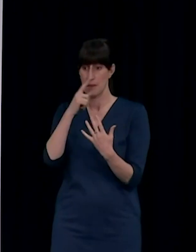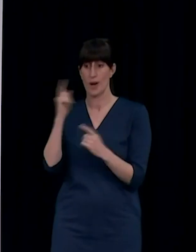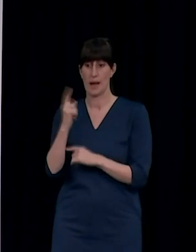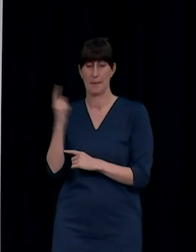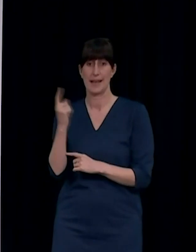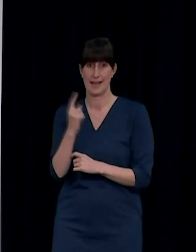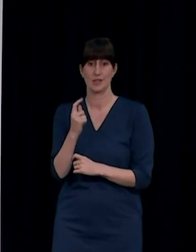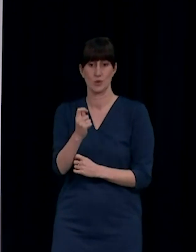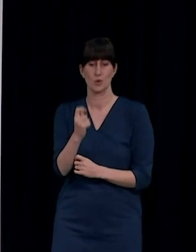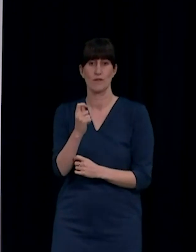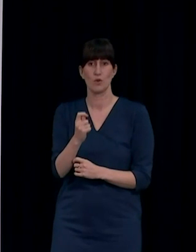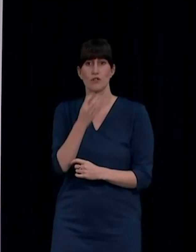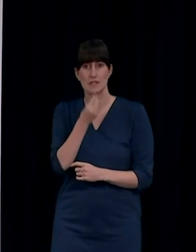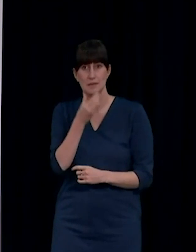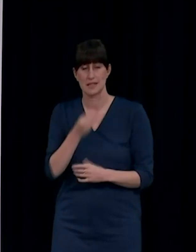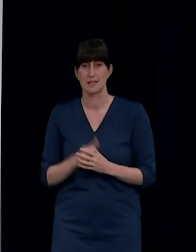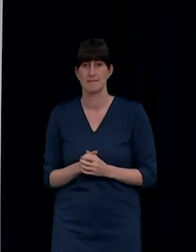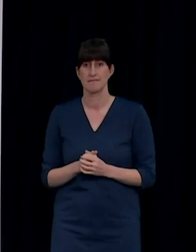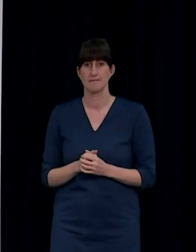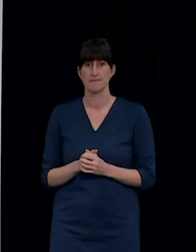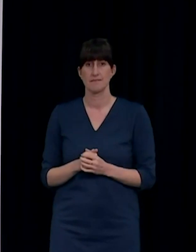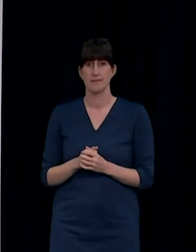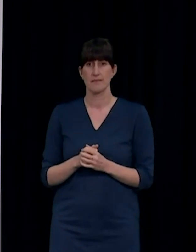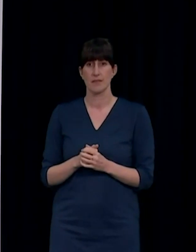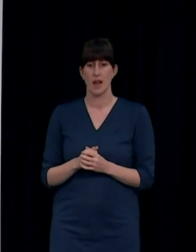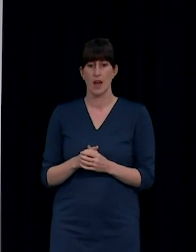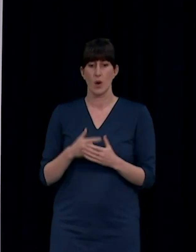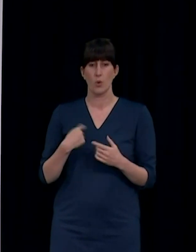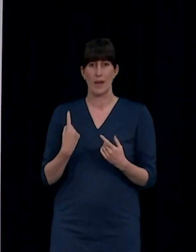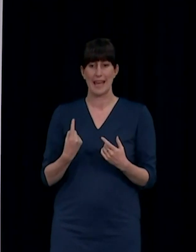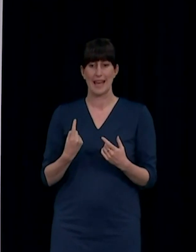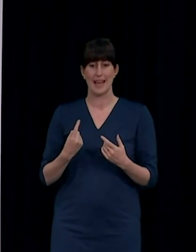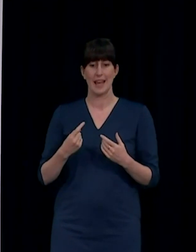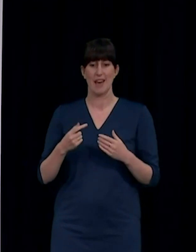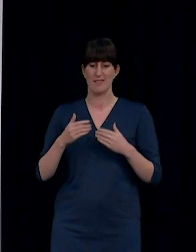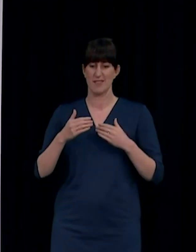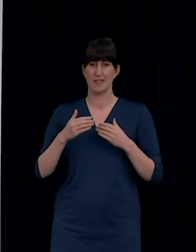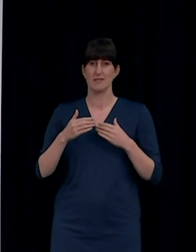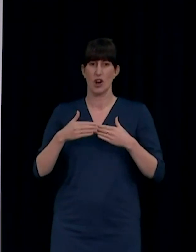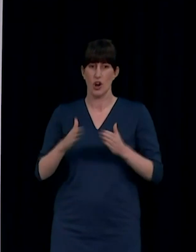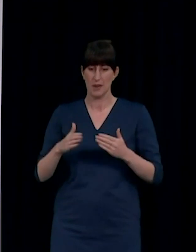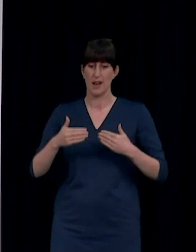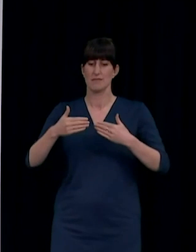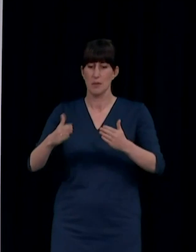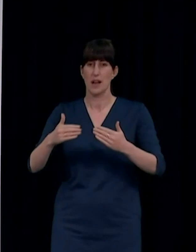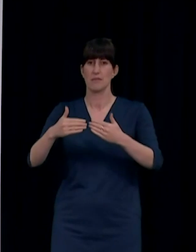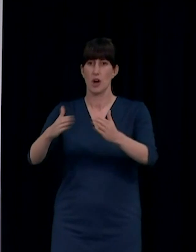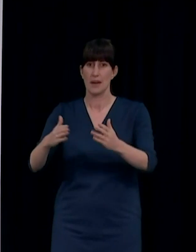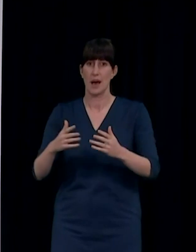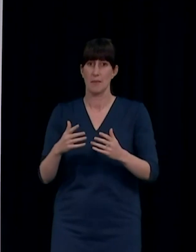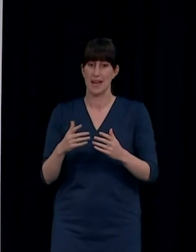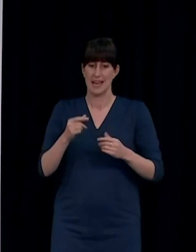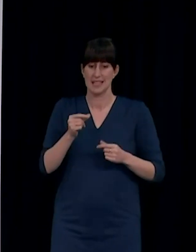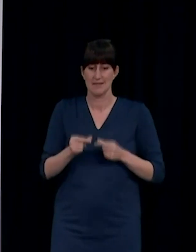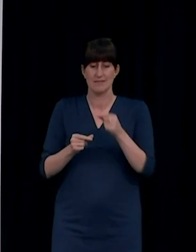over the coming weeks. The reason we stagger those releases is because some people may have urgent needs that only arise,